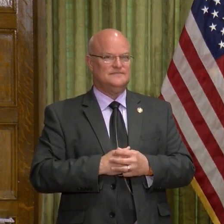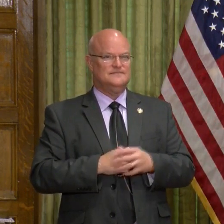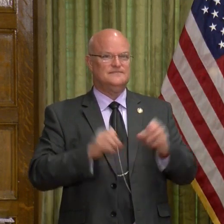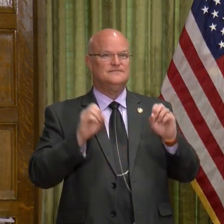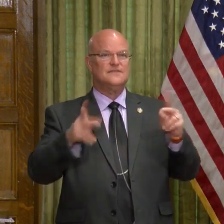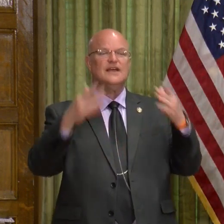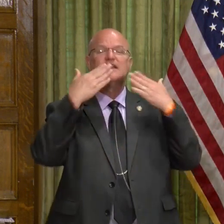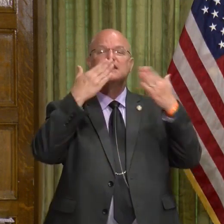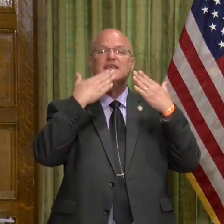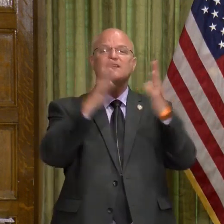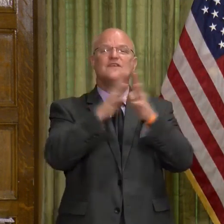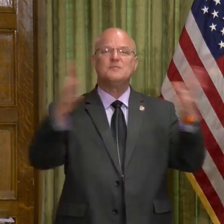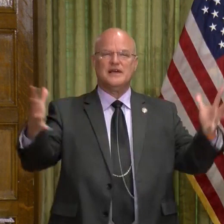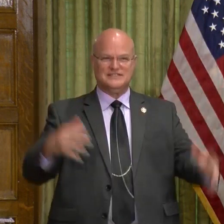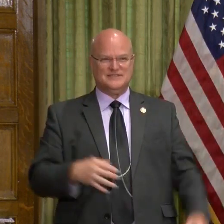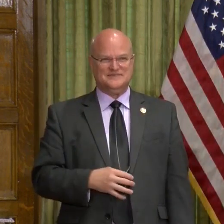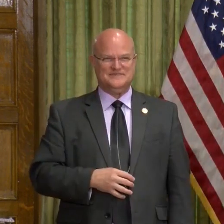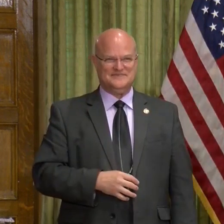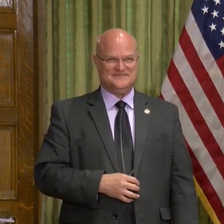All right. Thank you all very much.